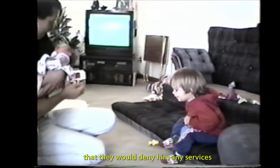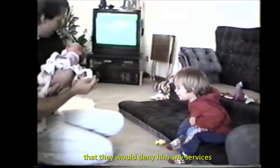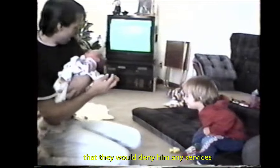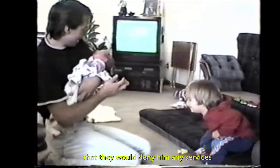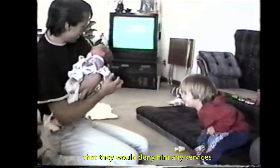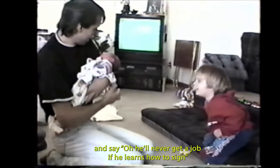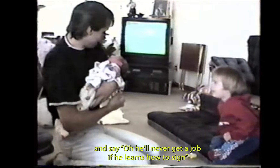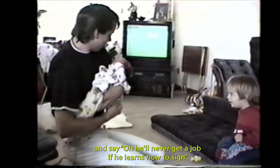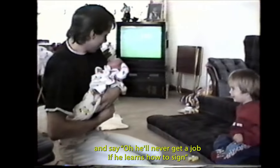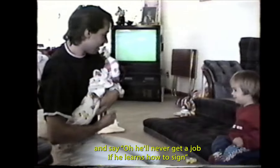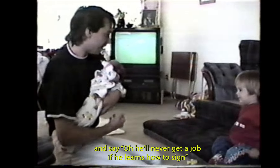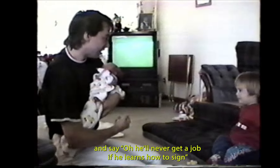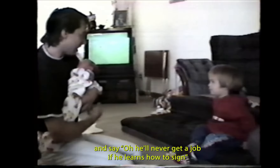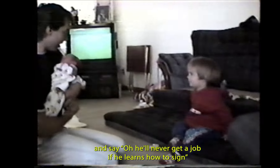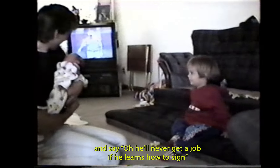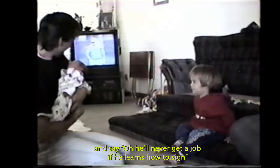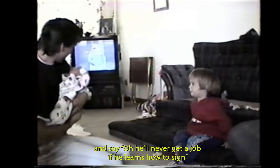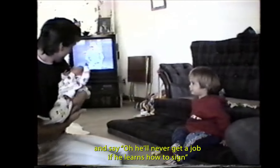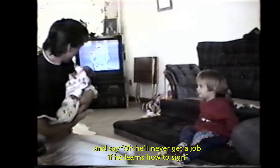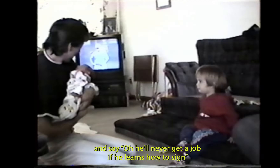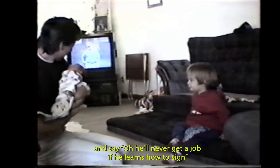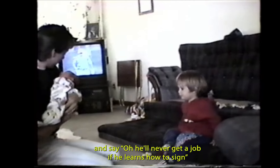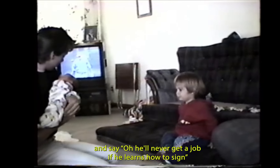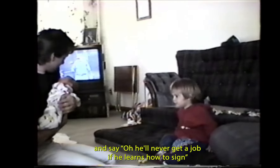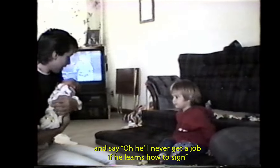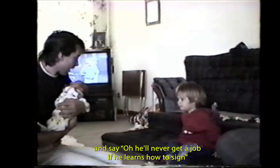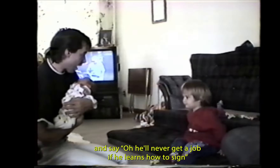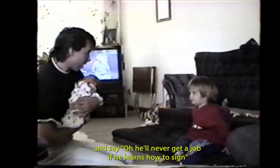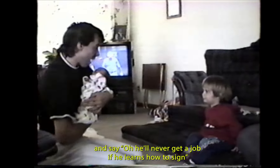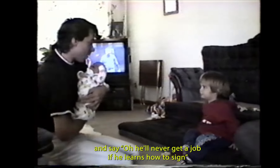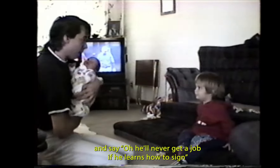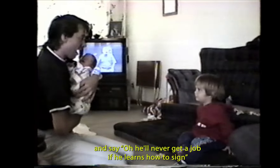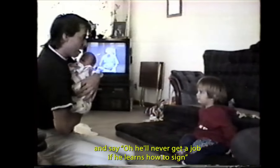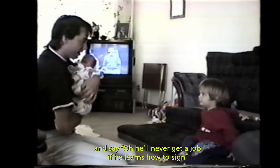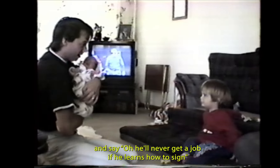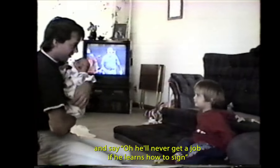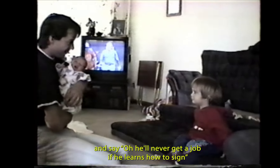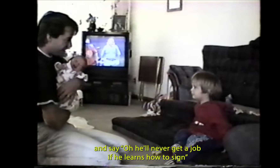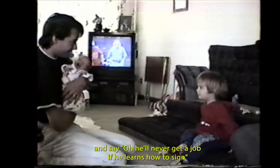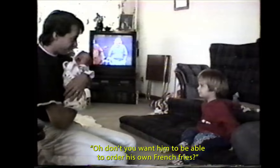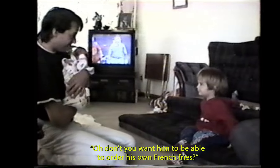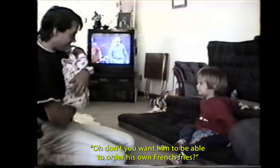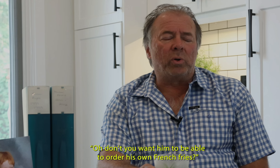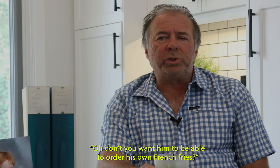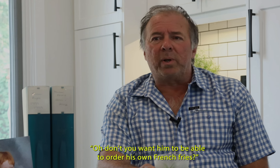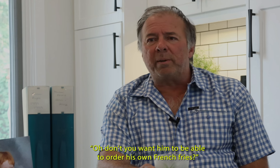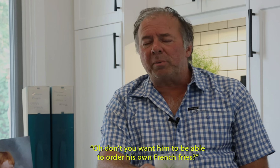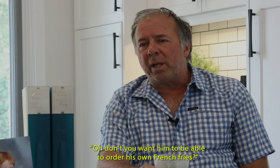and say, oh, he'll never get a job if he learns how to sign. Oh, don't you want him to